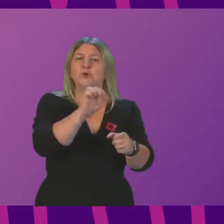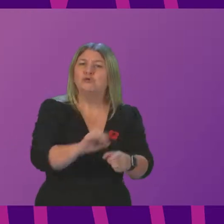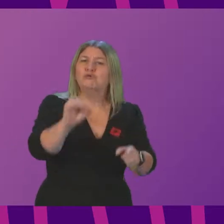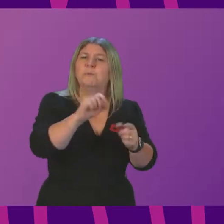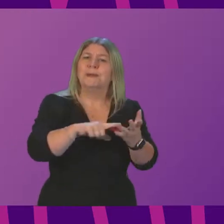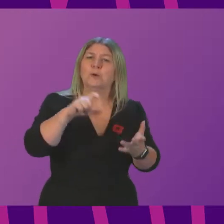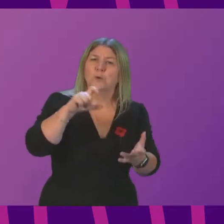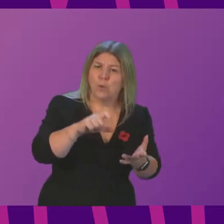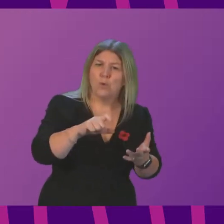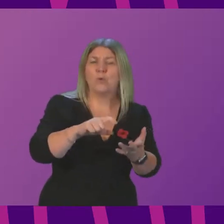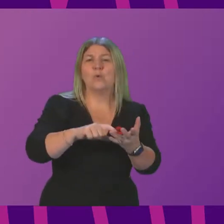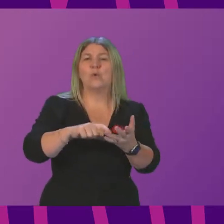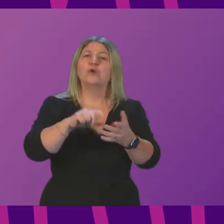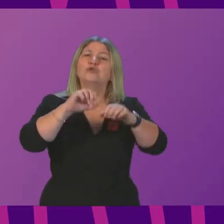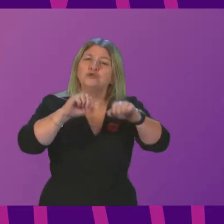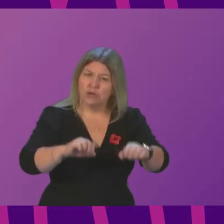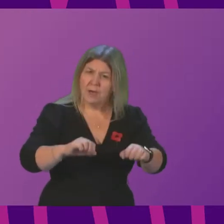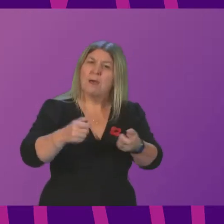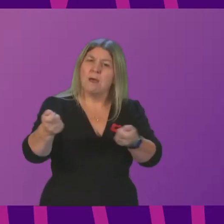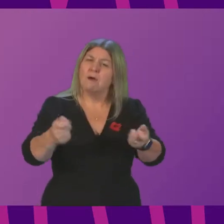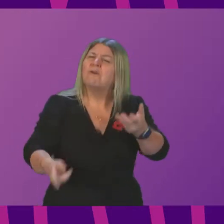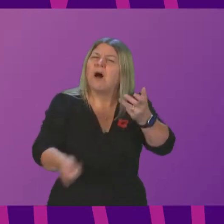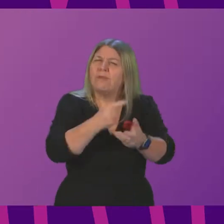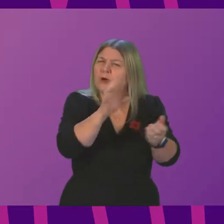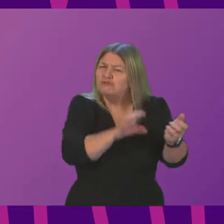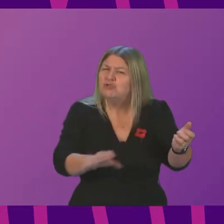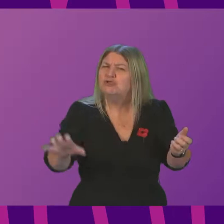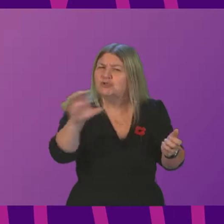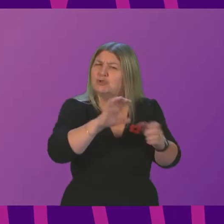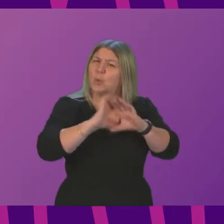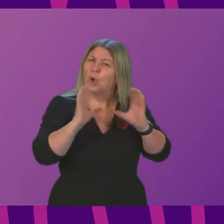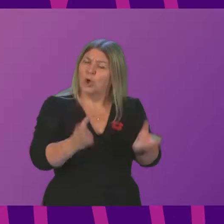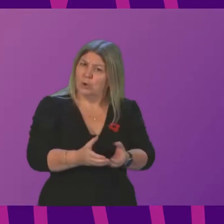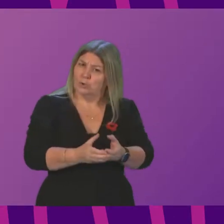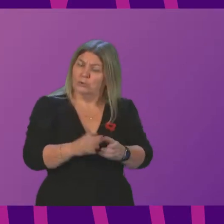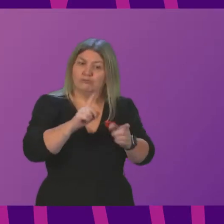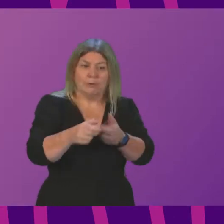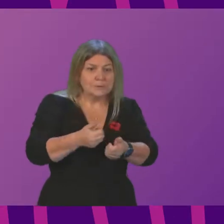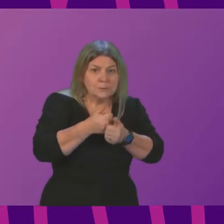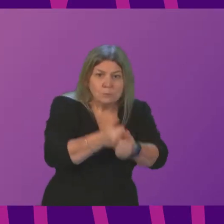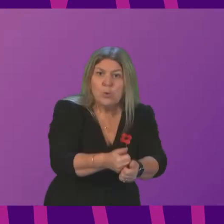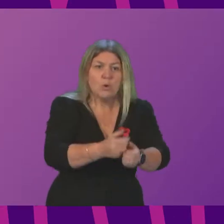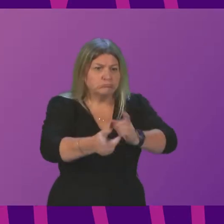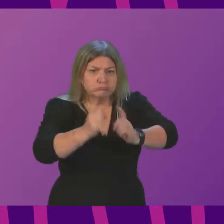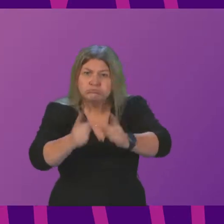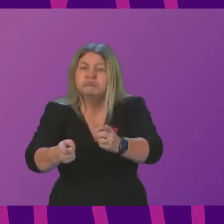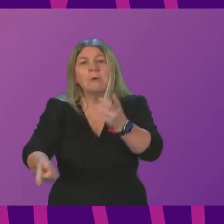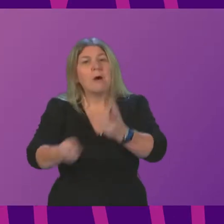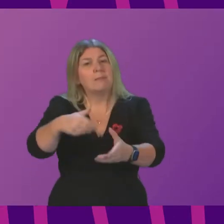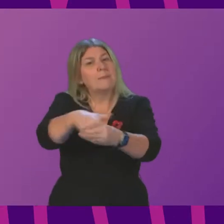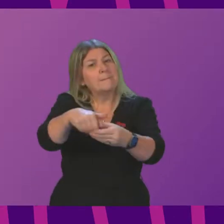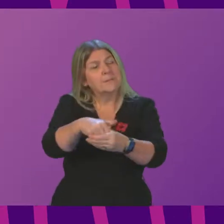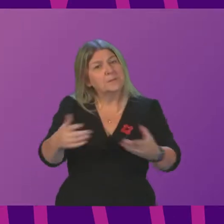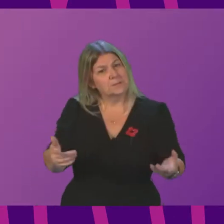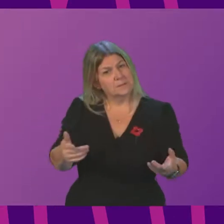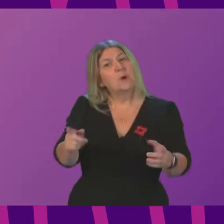of sub-states, cities and regions to promote a similar dialogue among all the Under-2 members? In doing so, will the Scottish Government advance